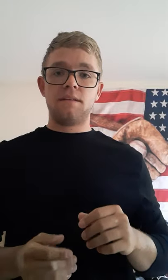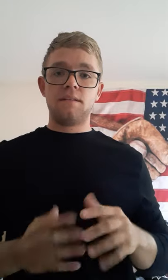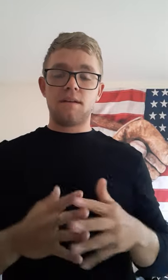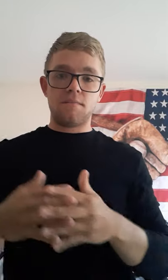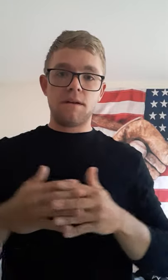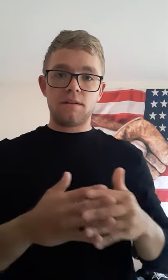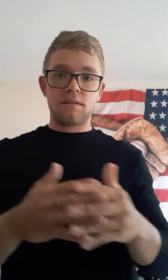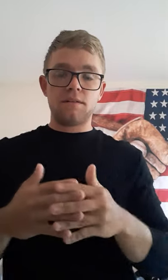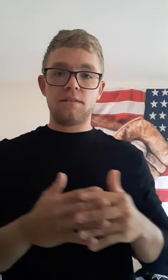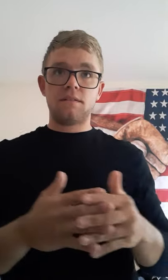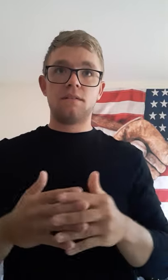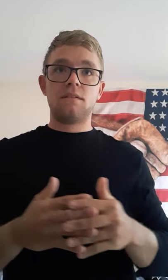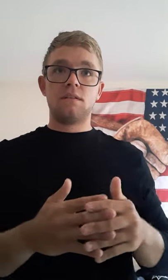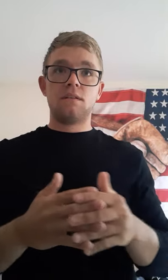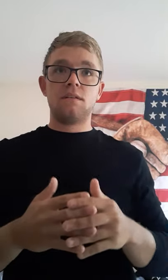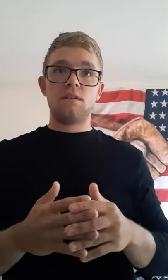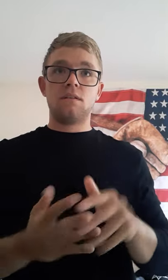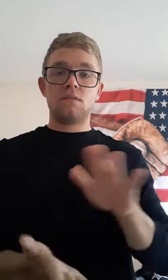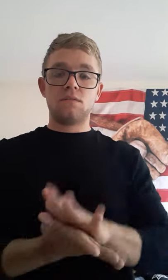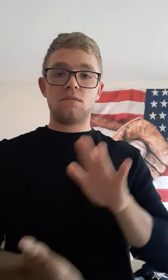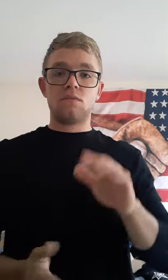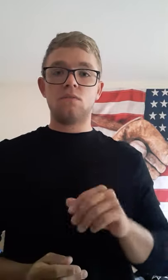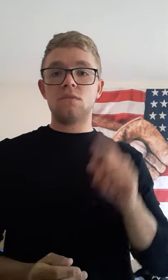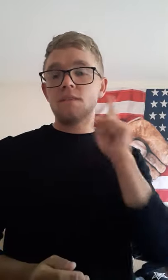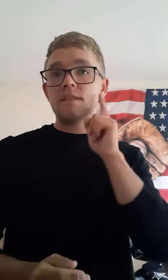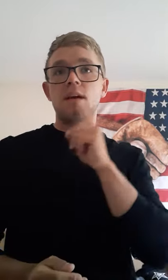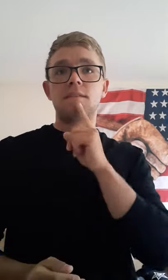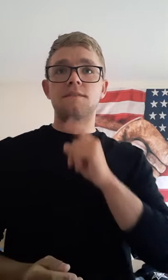American School of the Deaf. Deaf.